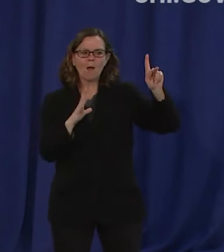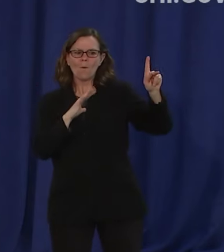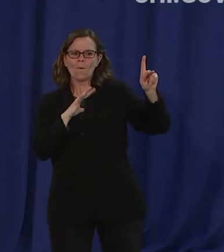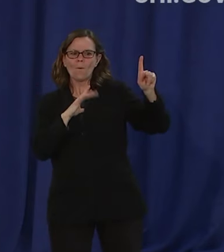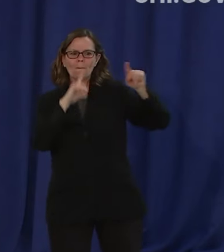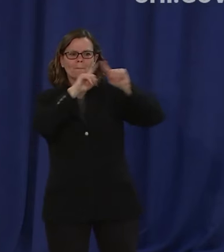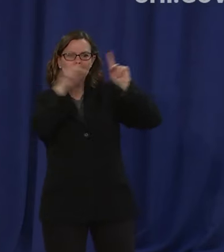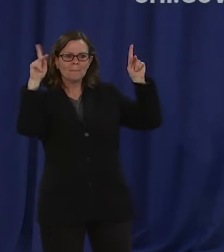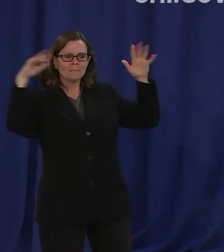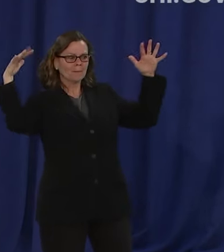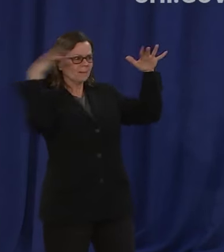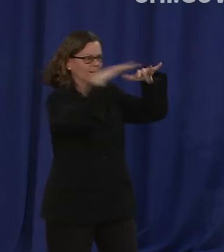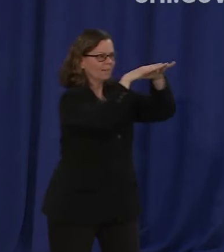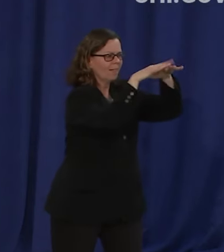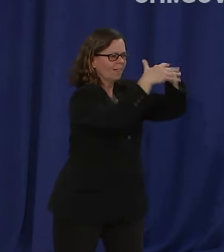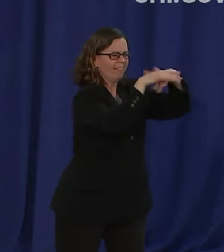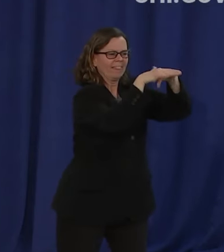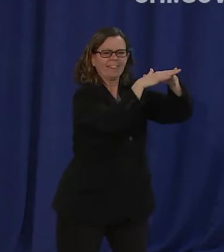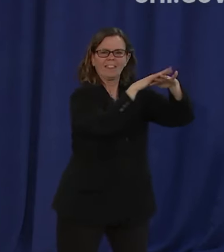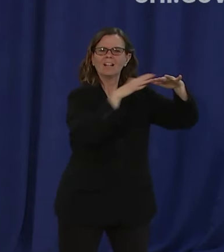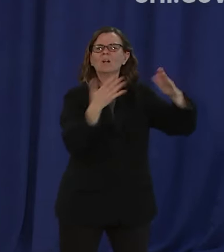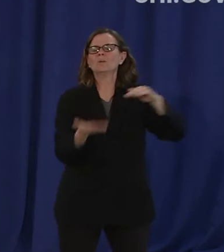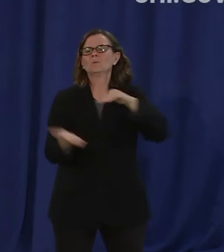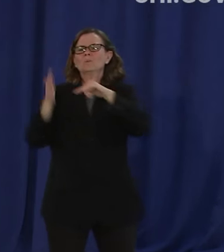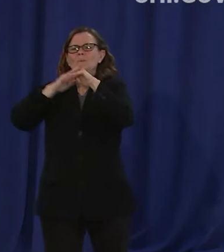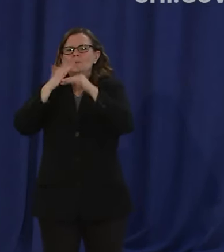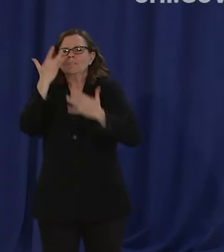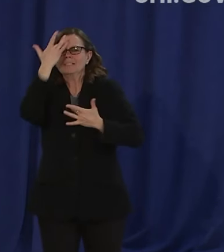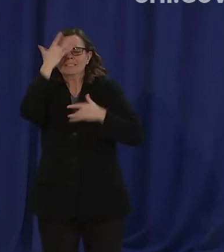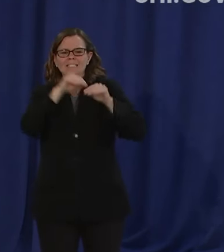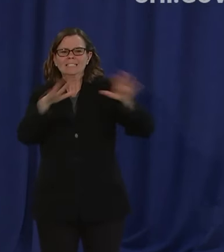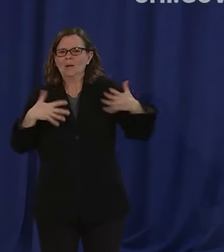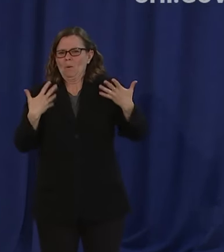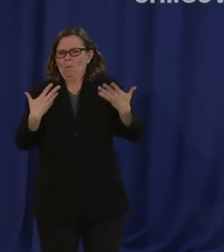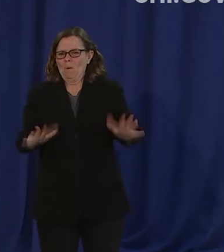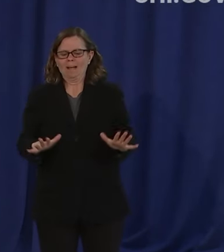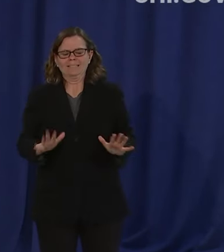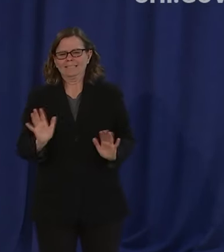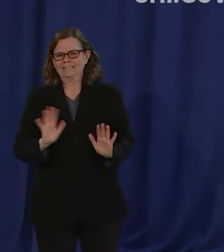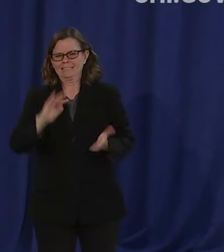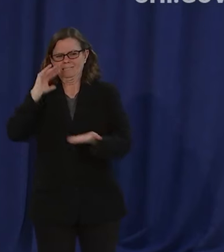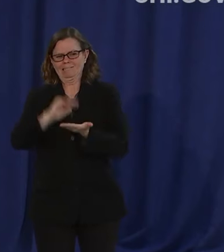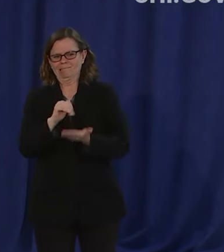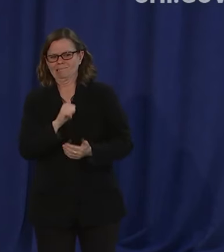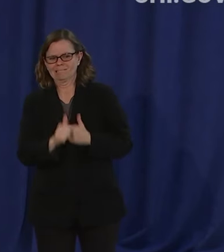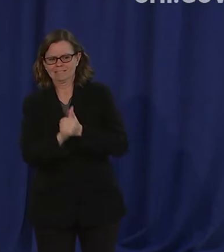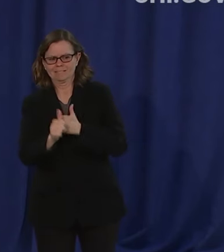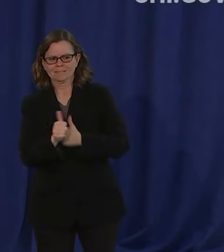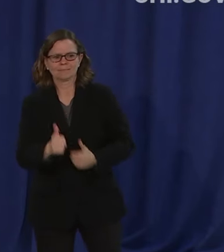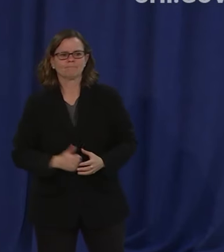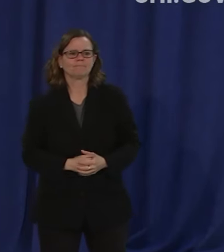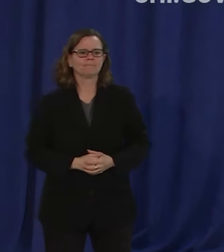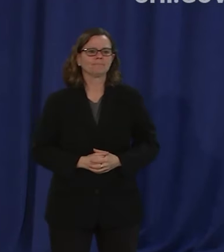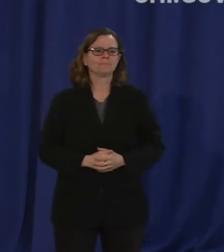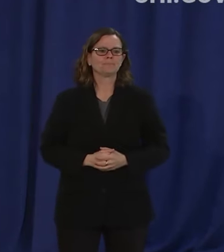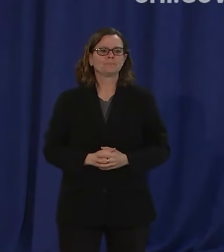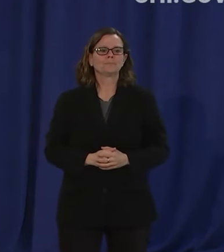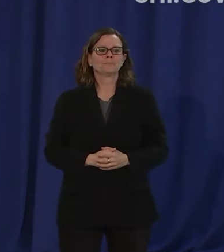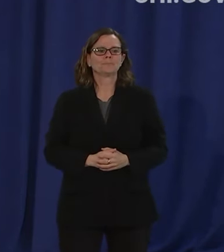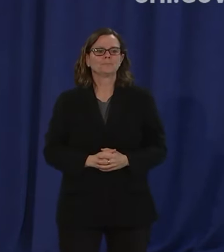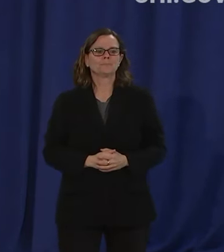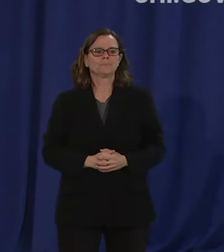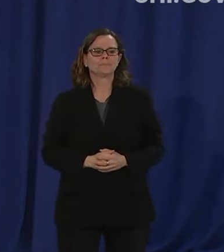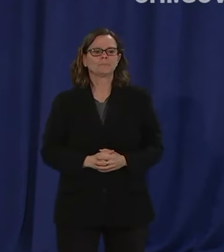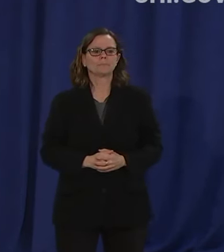it's related from Amy Jacobson at WIND she mentions Governor DeSantis of Florida's reopened some beaches with strong